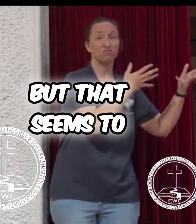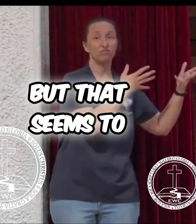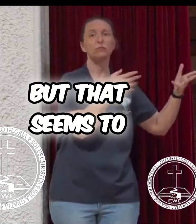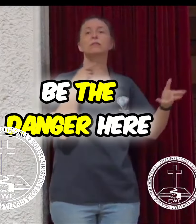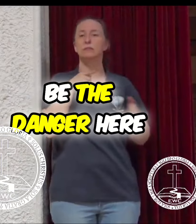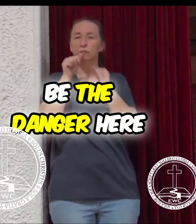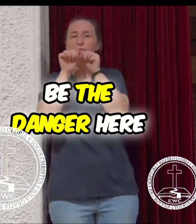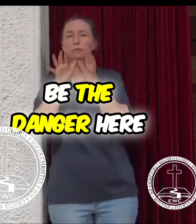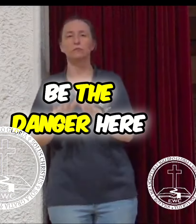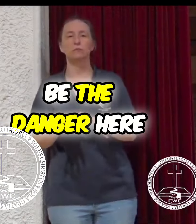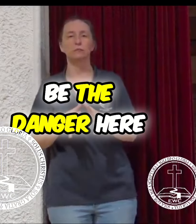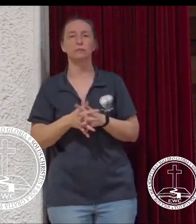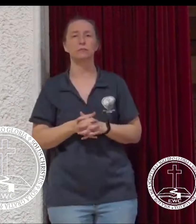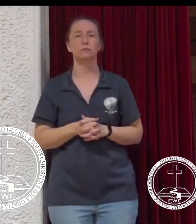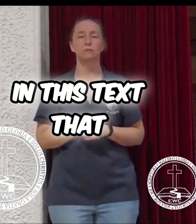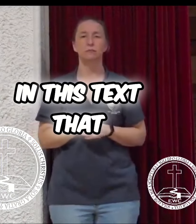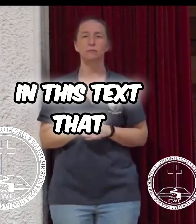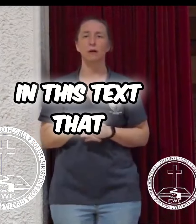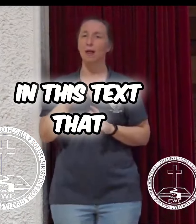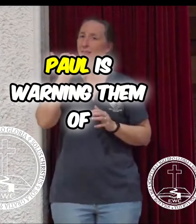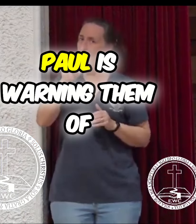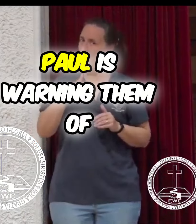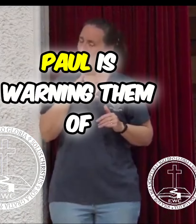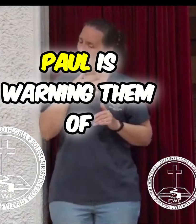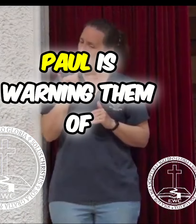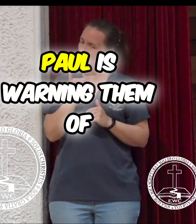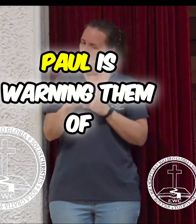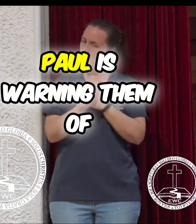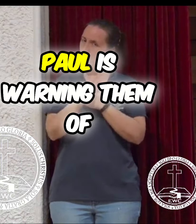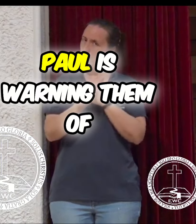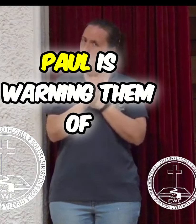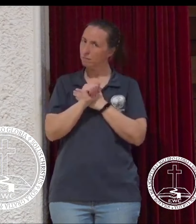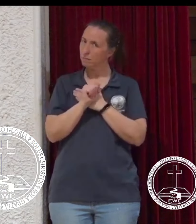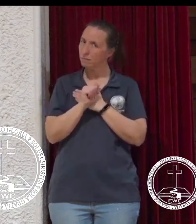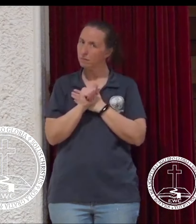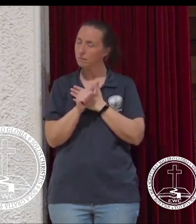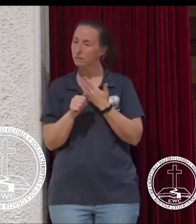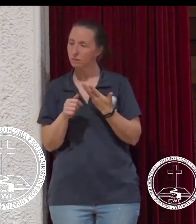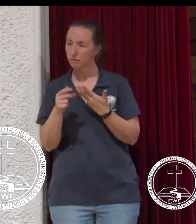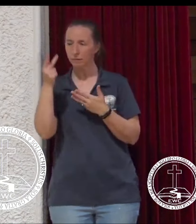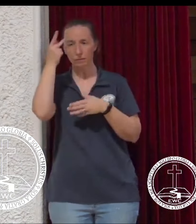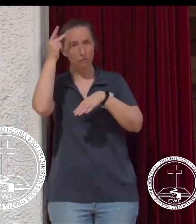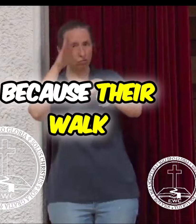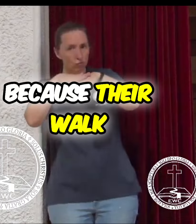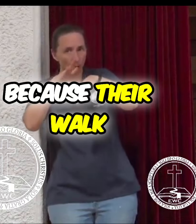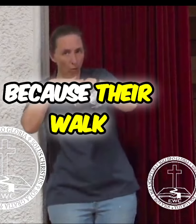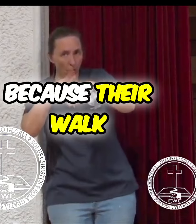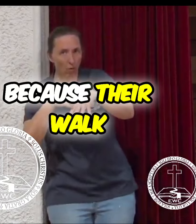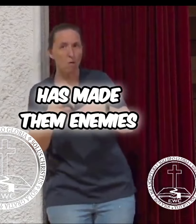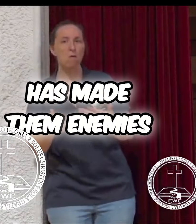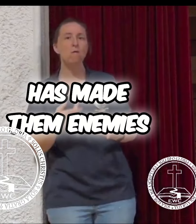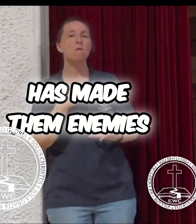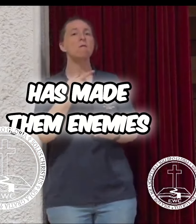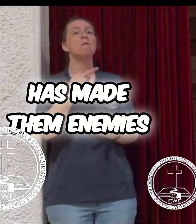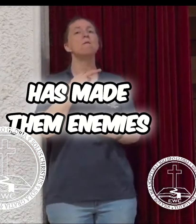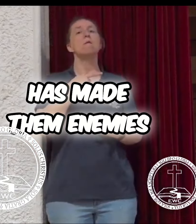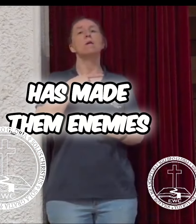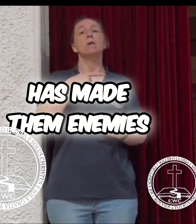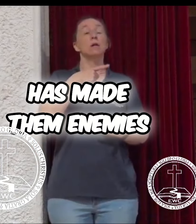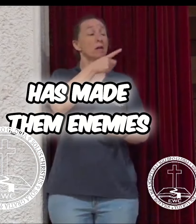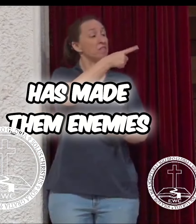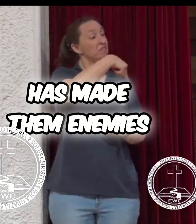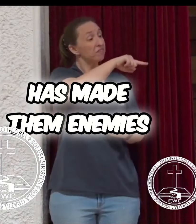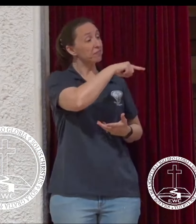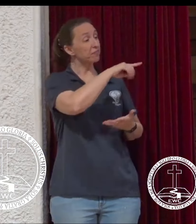But that seems to be the danger here in this text that Paul is warning them of. Because their walk has made them